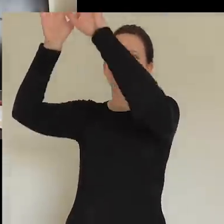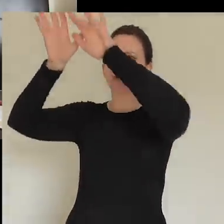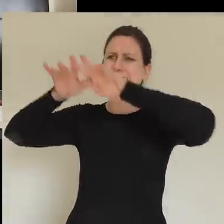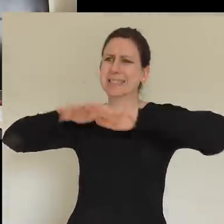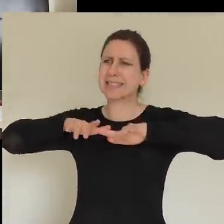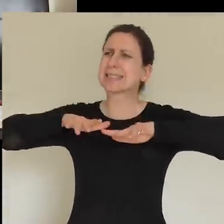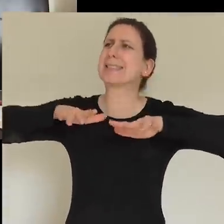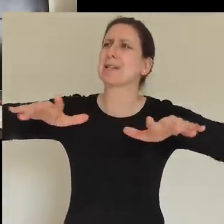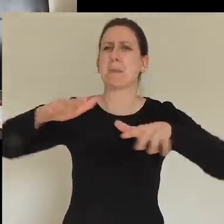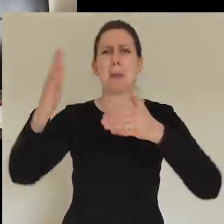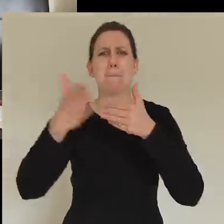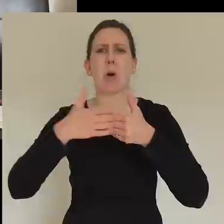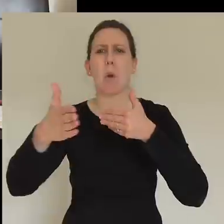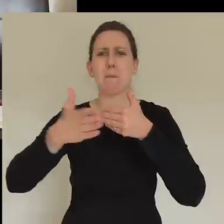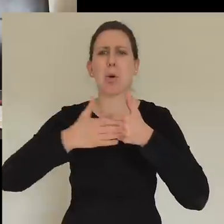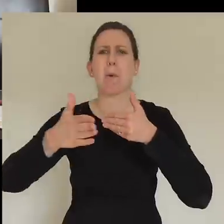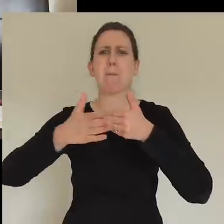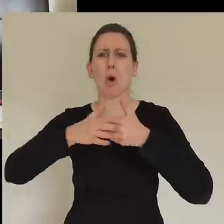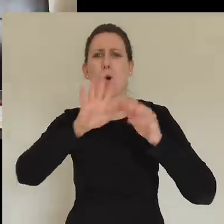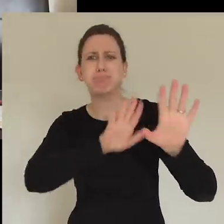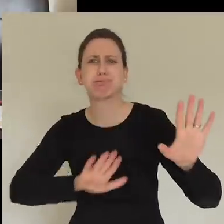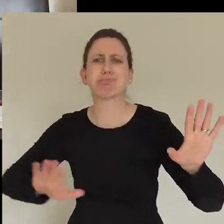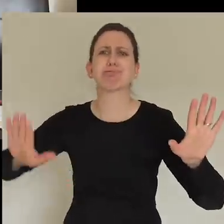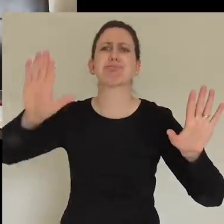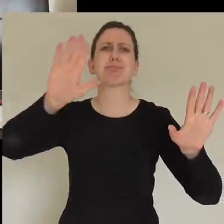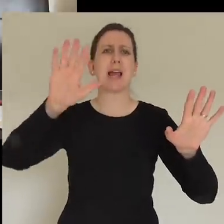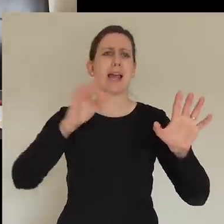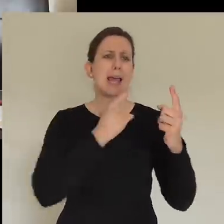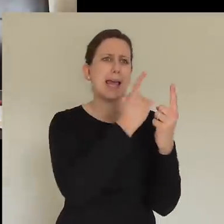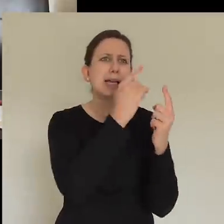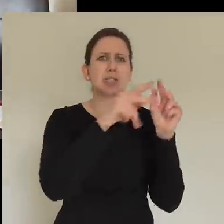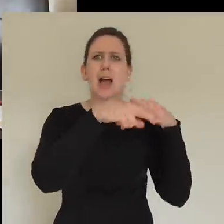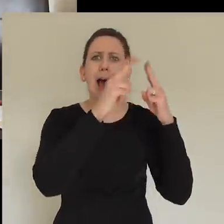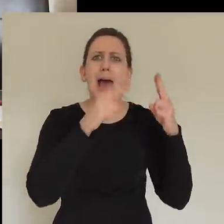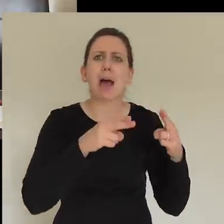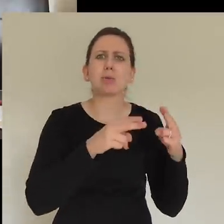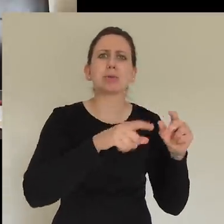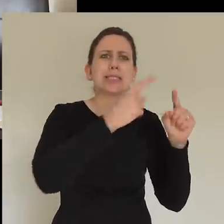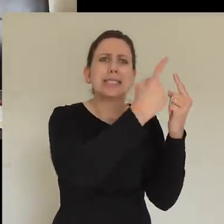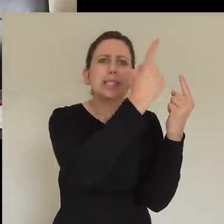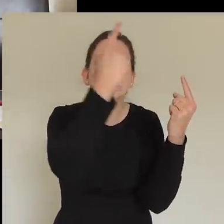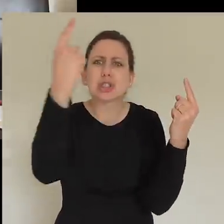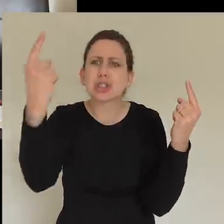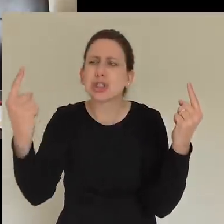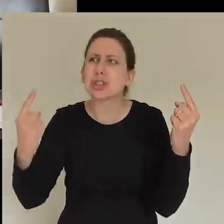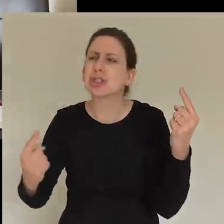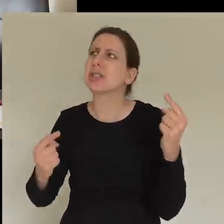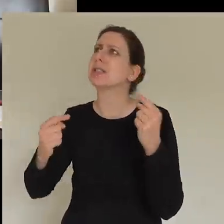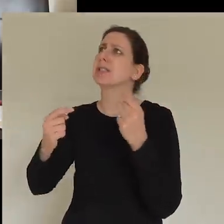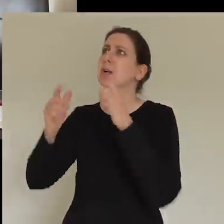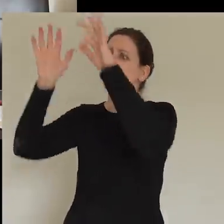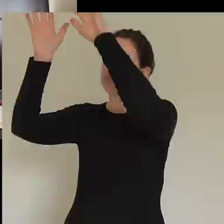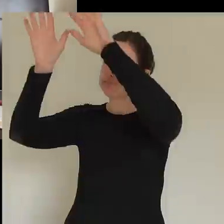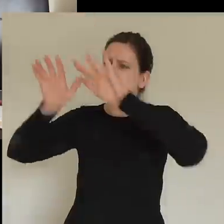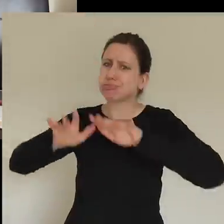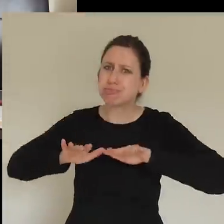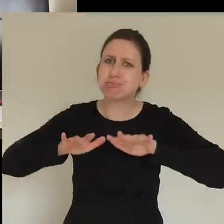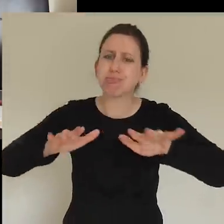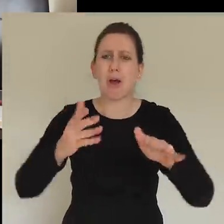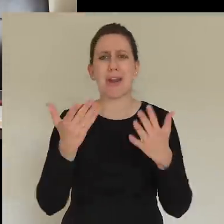every home of those watching. Father God, would you come right now, Spirit of the living God, we pray you would fall afresh